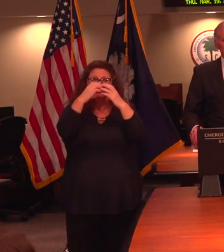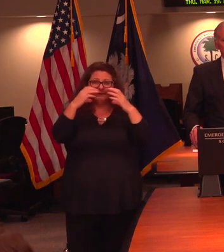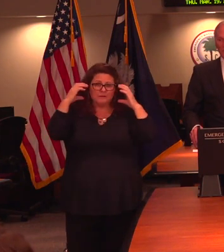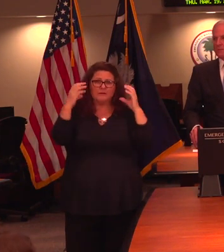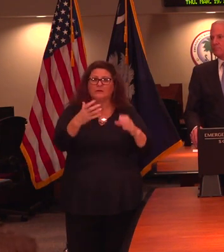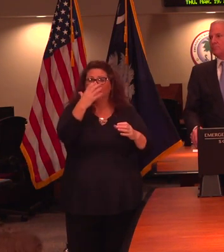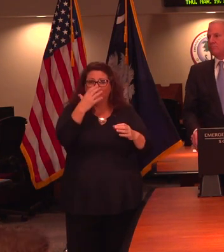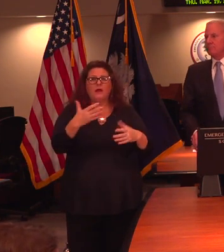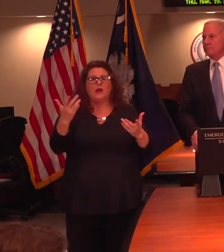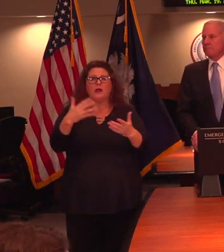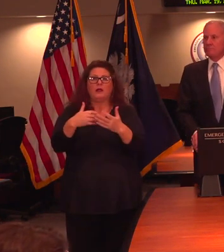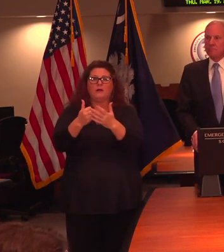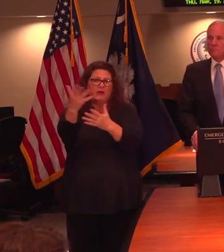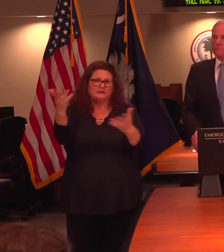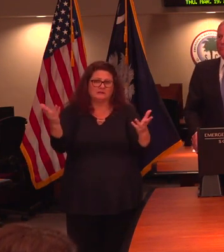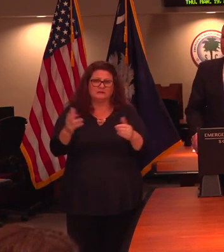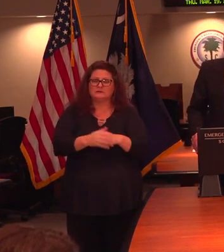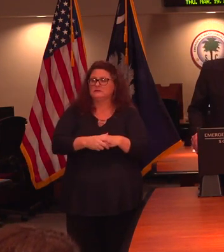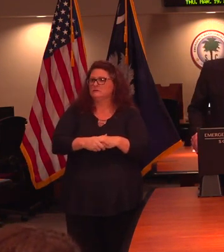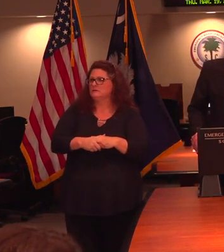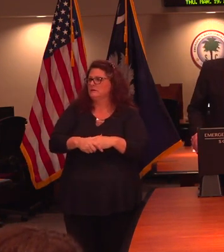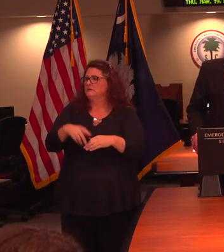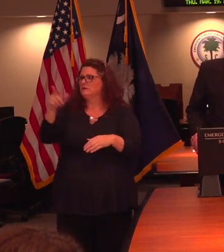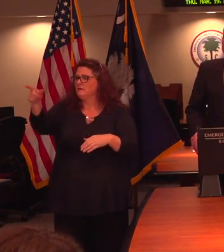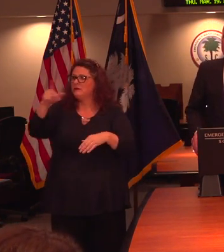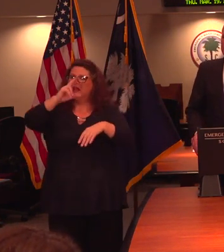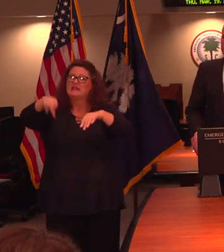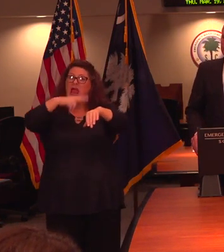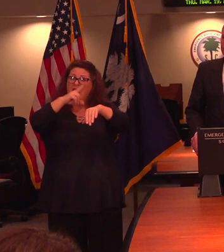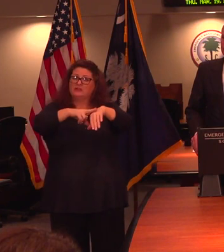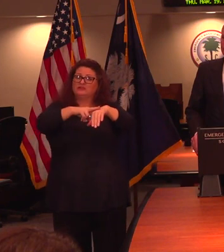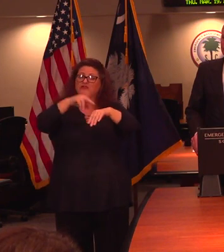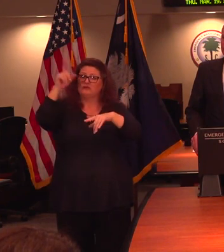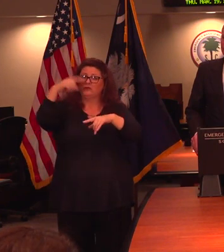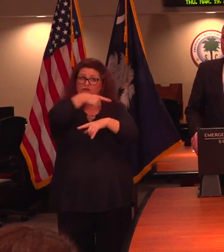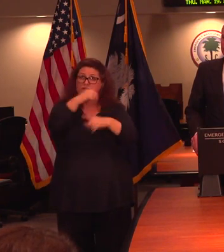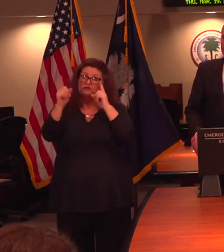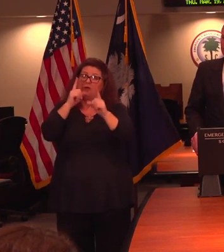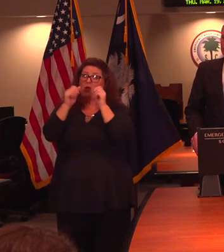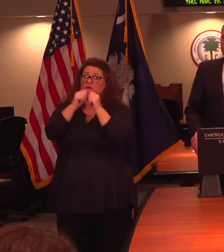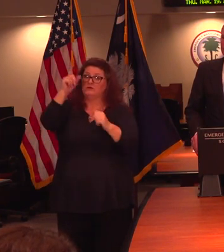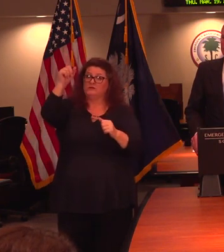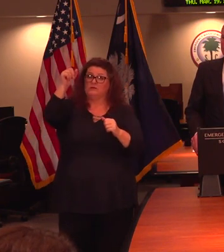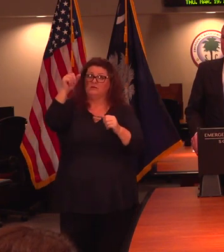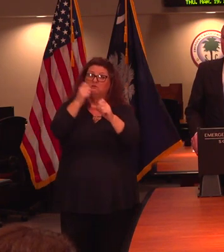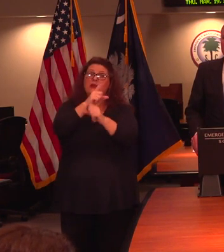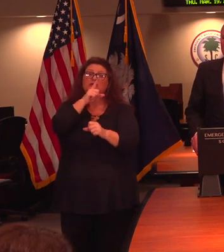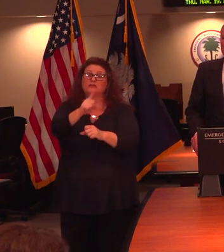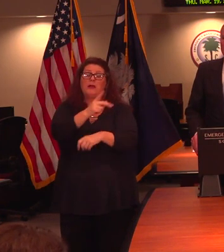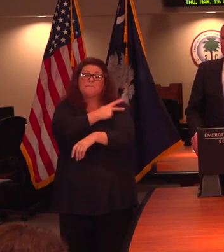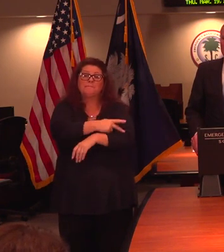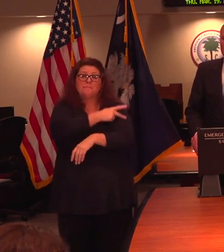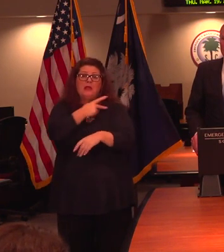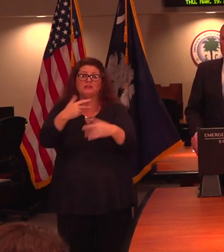Governor, are there current talks with the international level to ensure that the patients receive